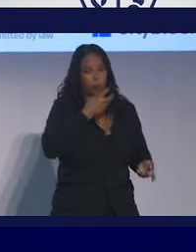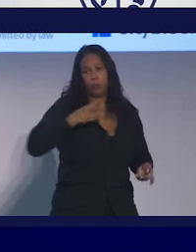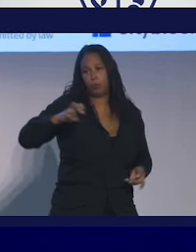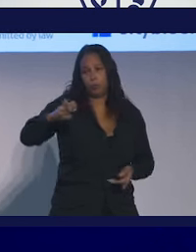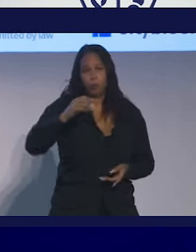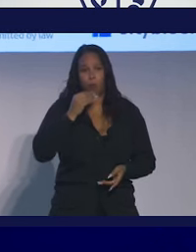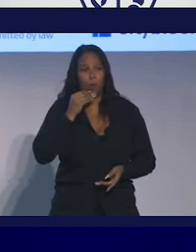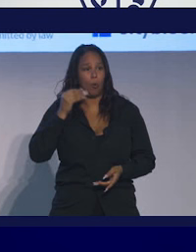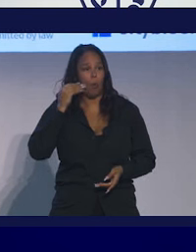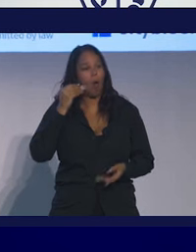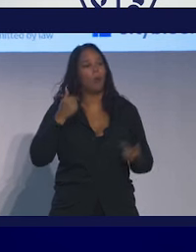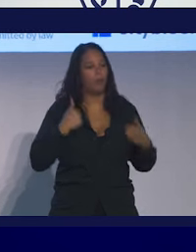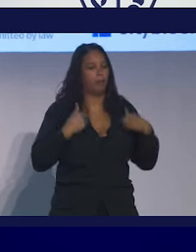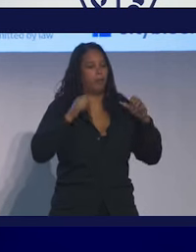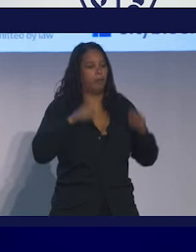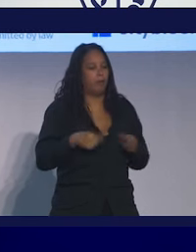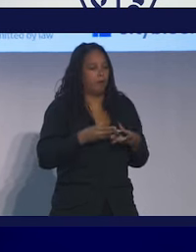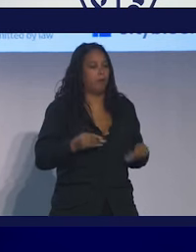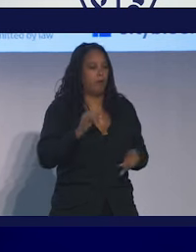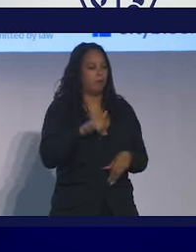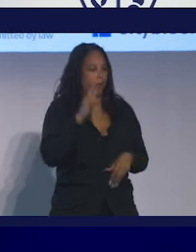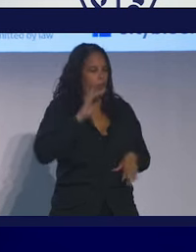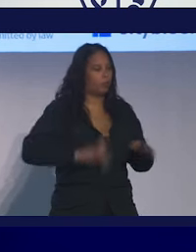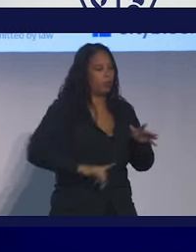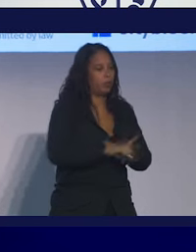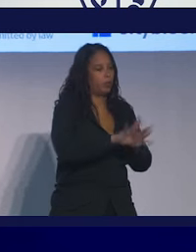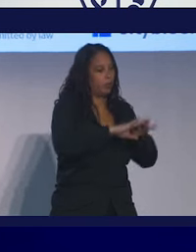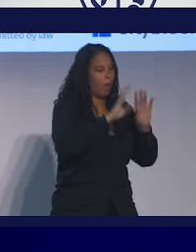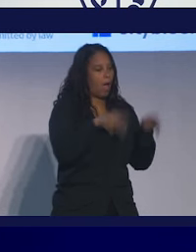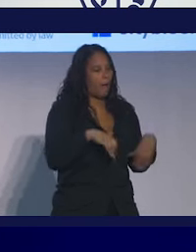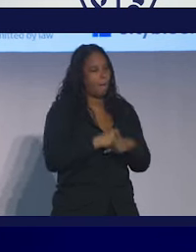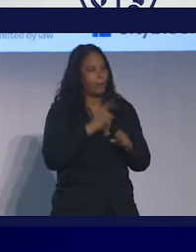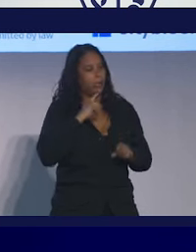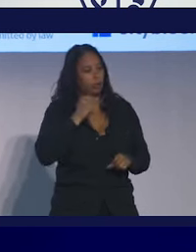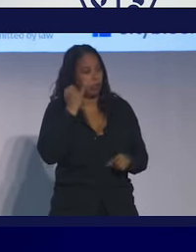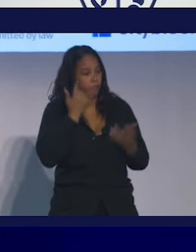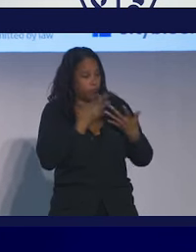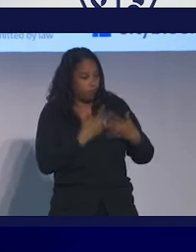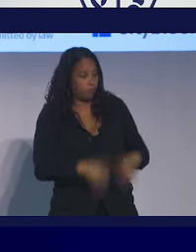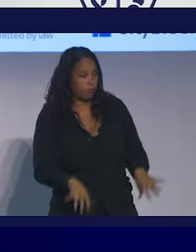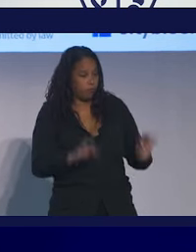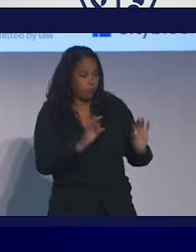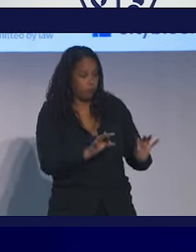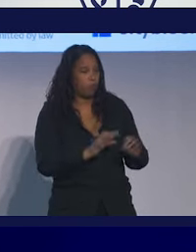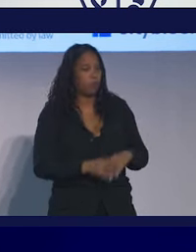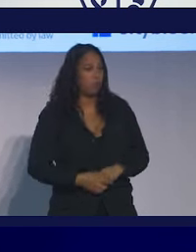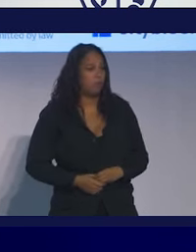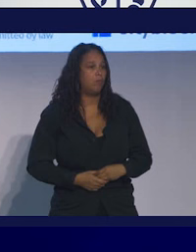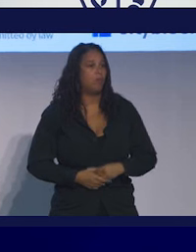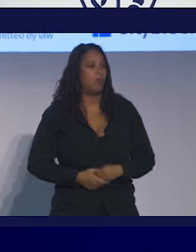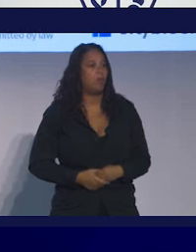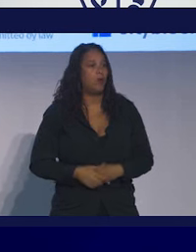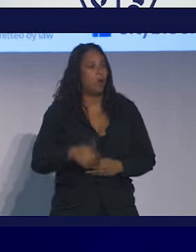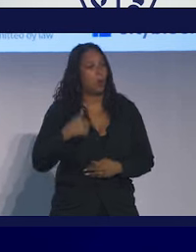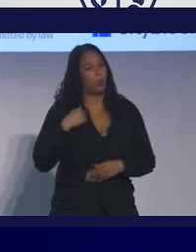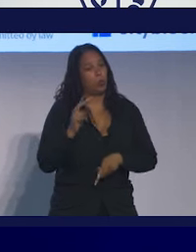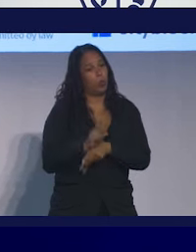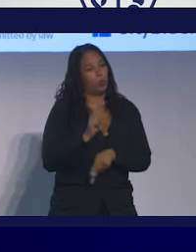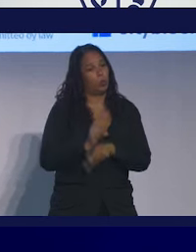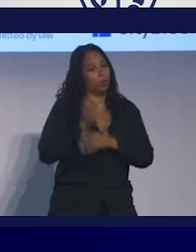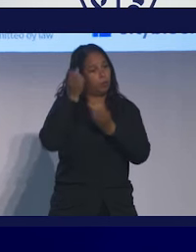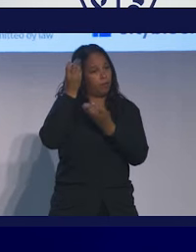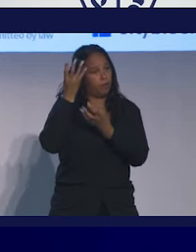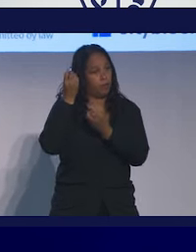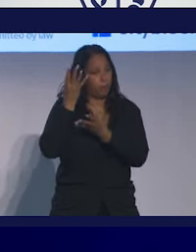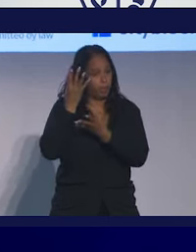can actually solve those issues for you and we'll come to your house in a few days' time and make sure that everything is going as it should. We use data that's